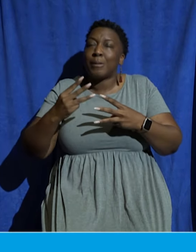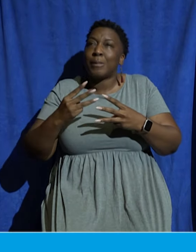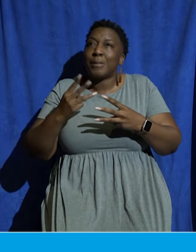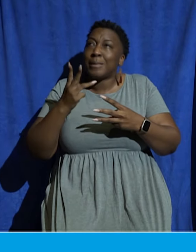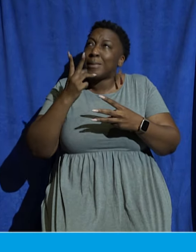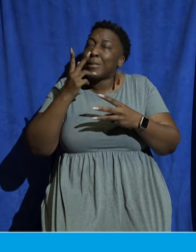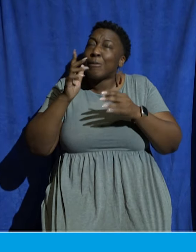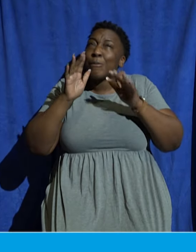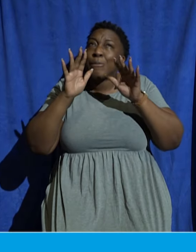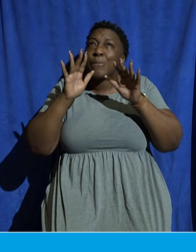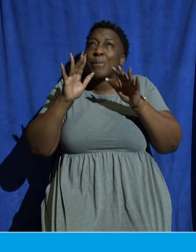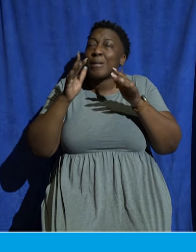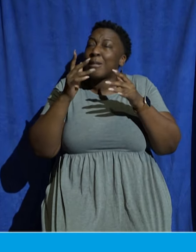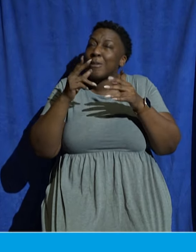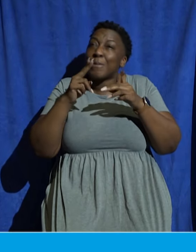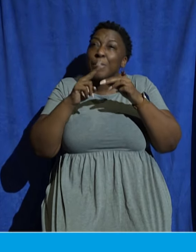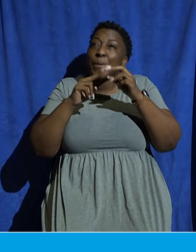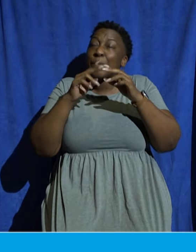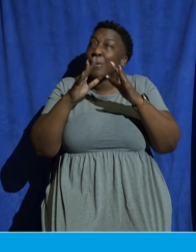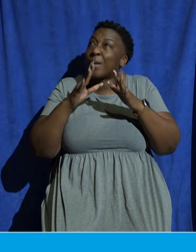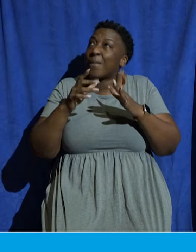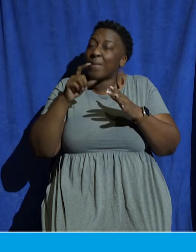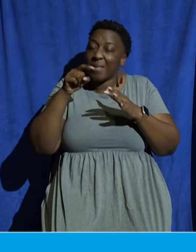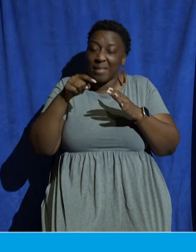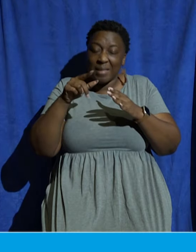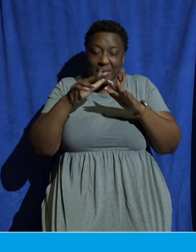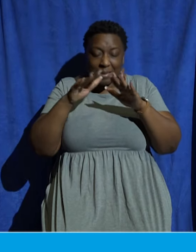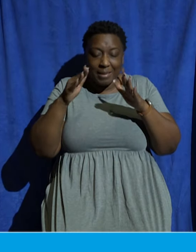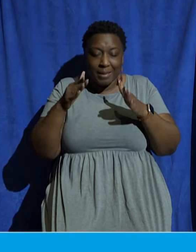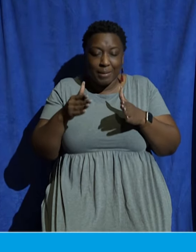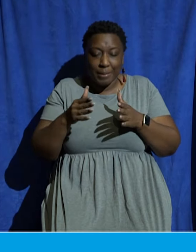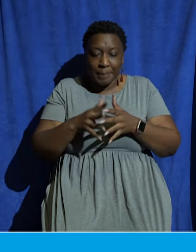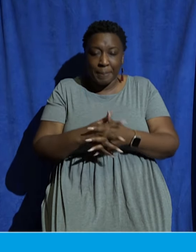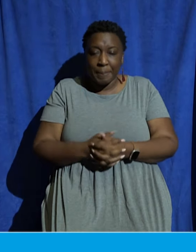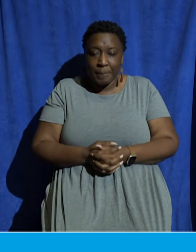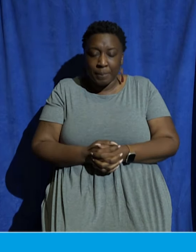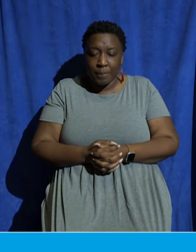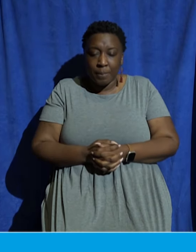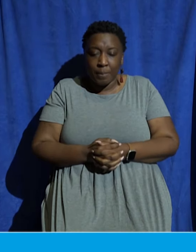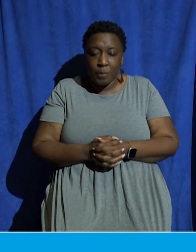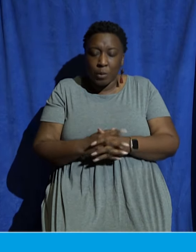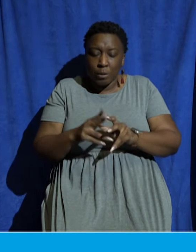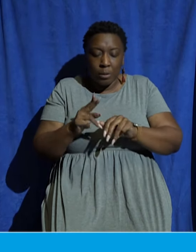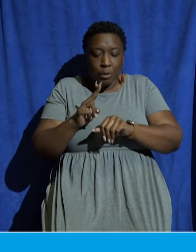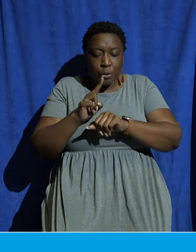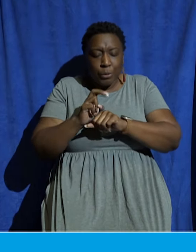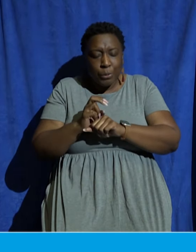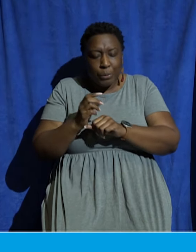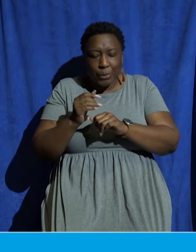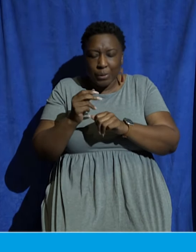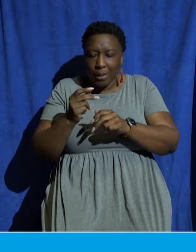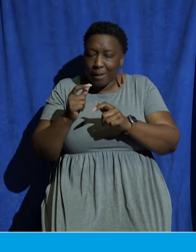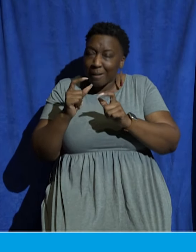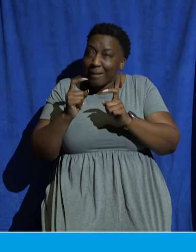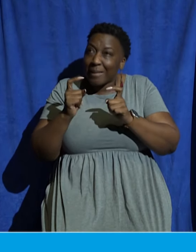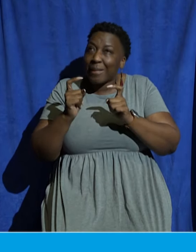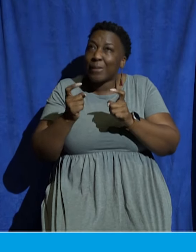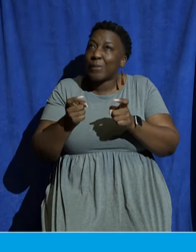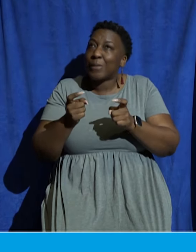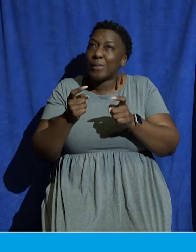and give them a desire and a willingness to follow you as well. Use our gifts towards that end, Lord. We love you. We thank you for gifting